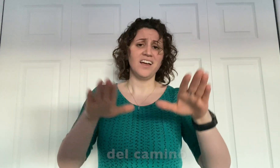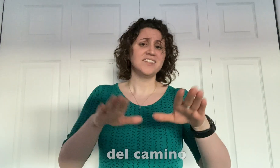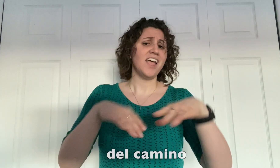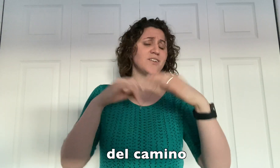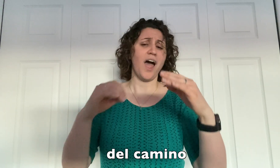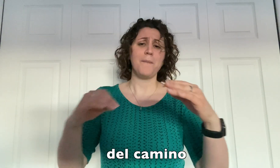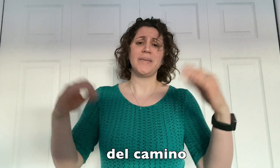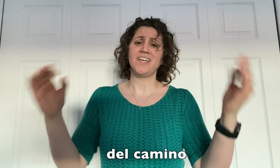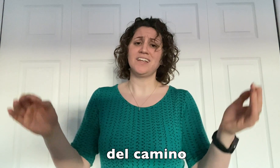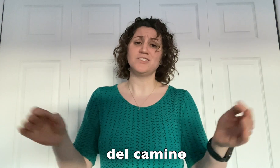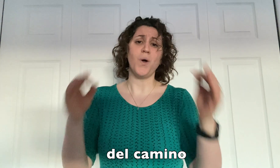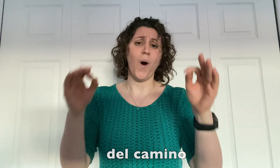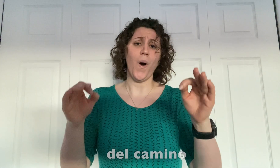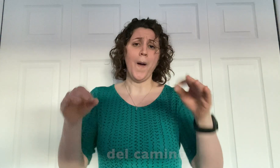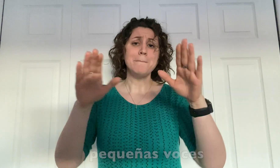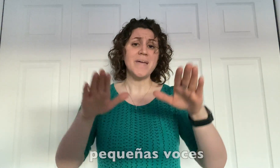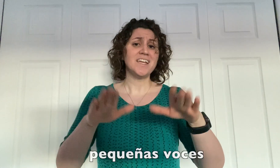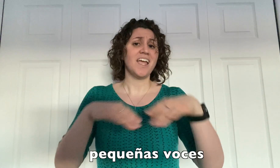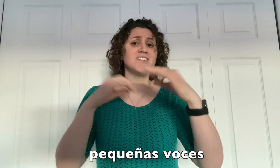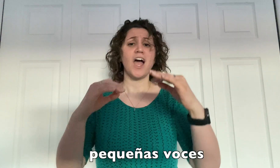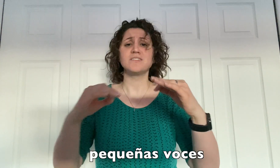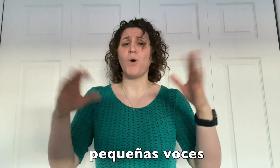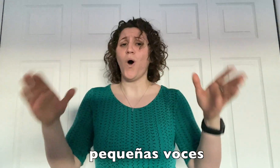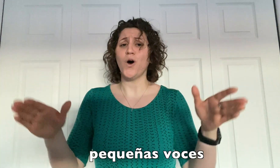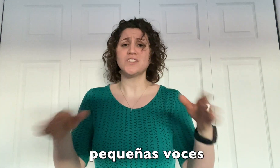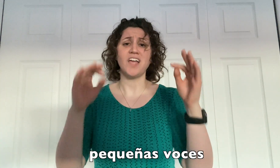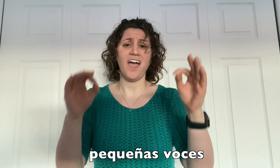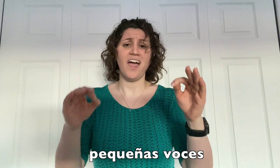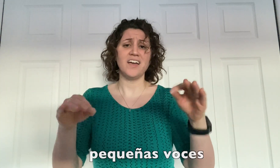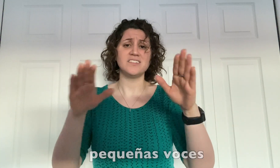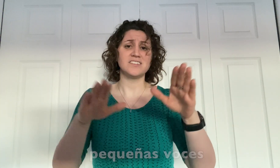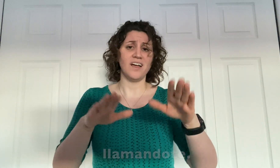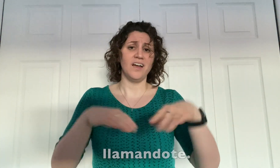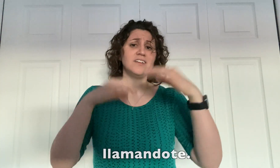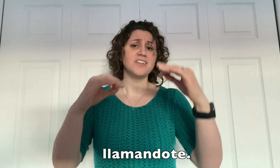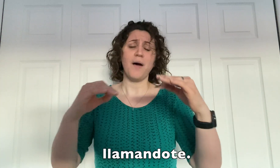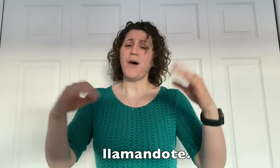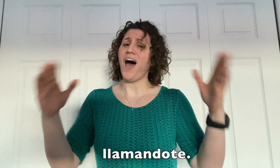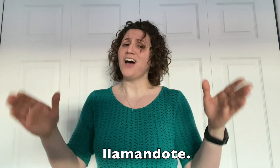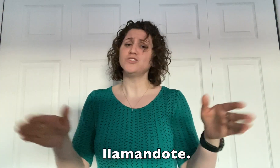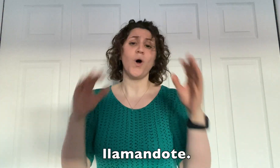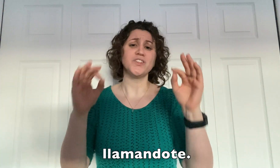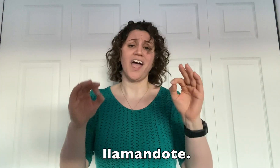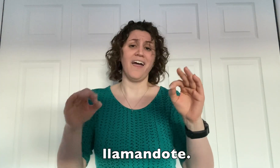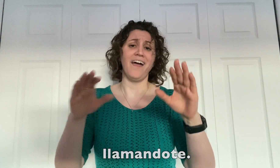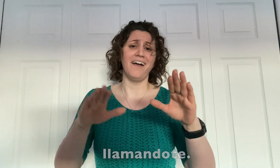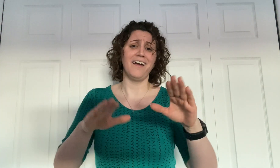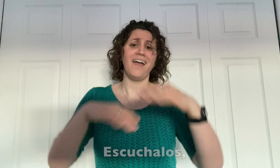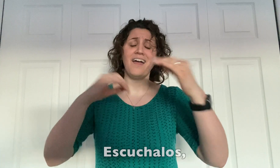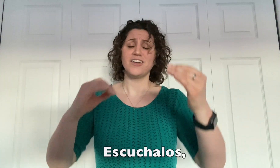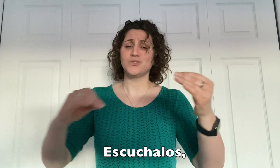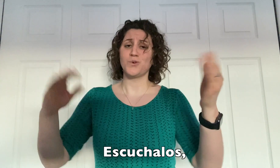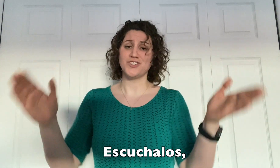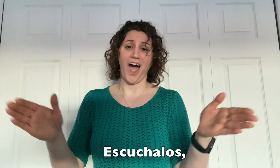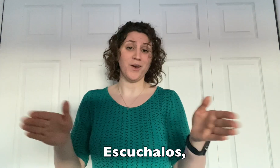del camino. Pequeñas voces llamándote.